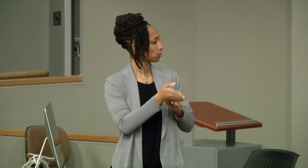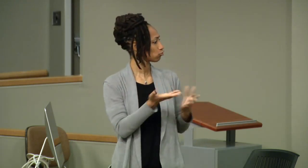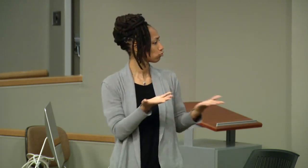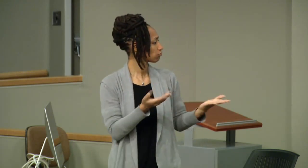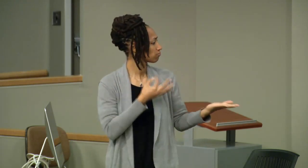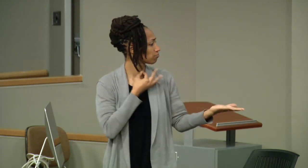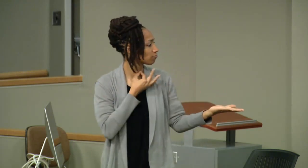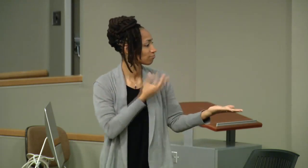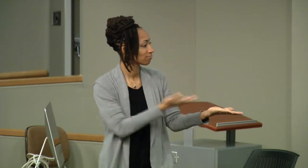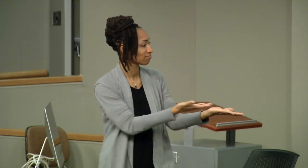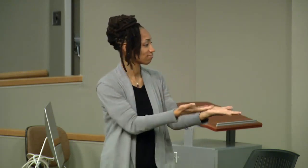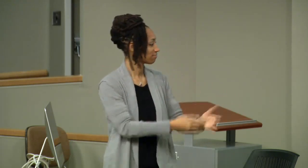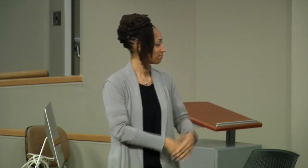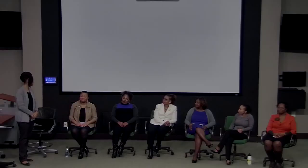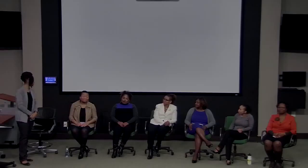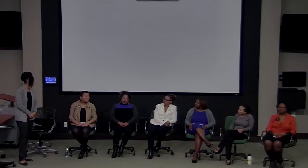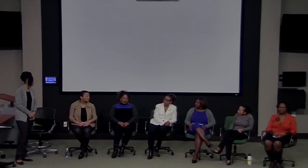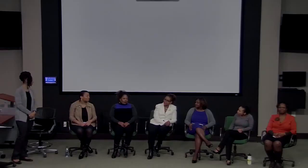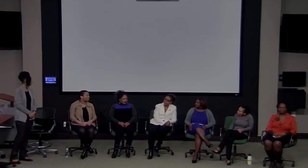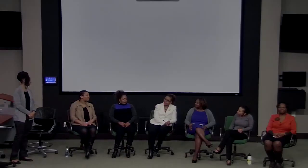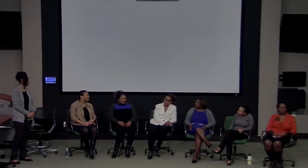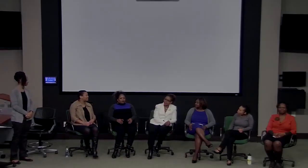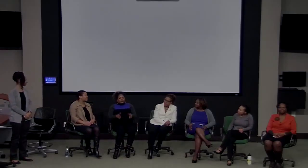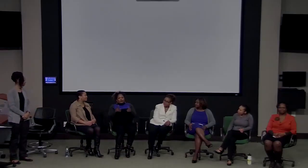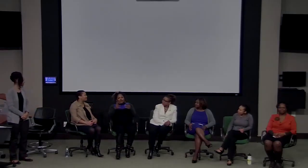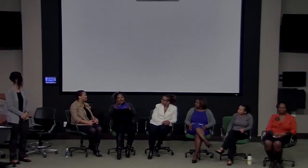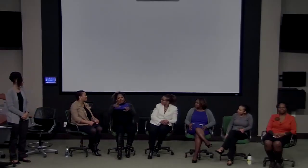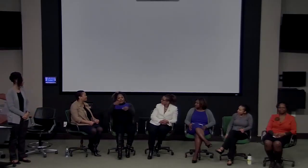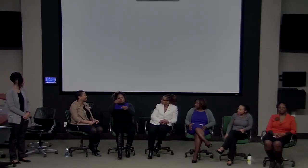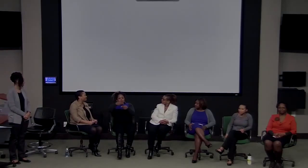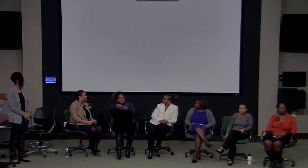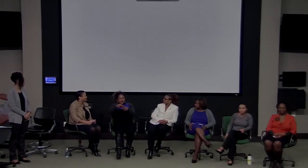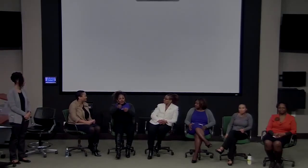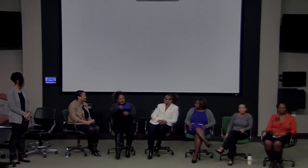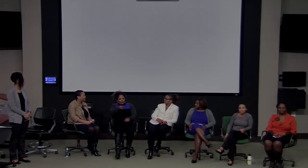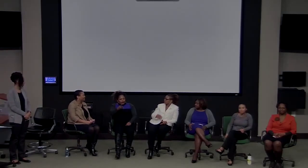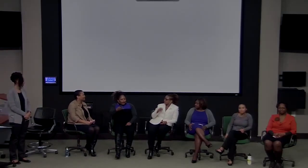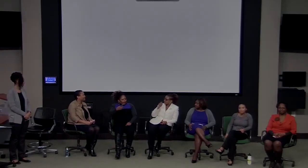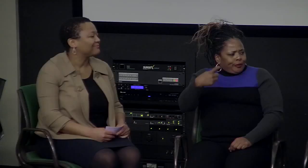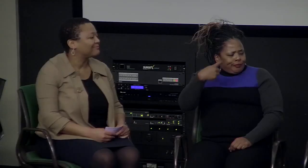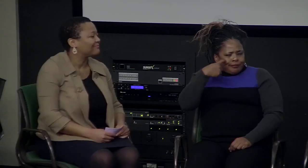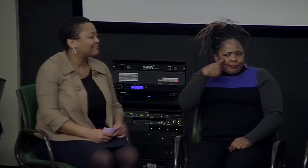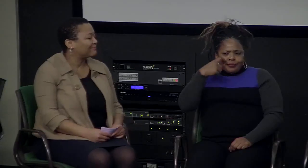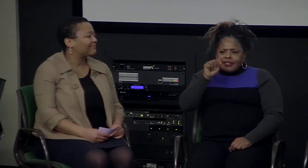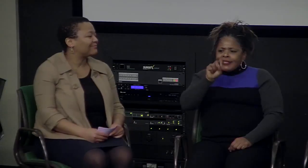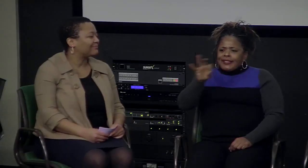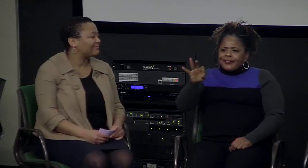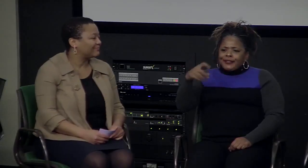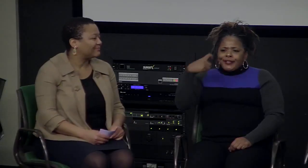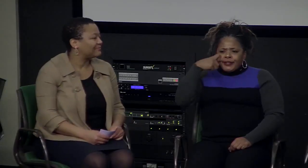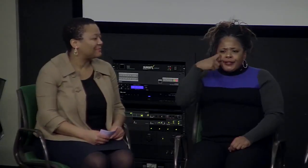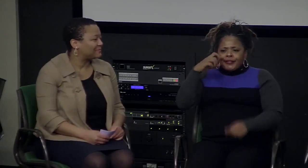mentoring and about the interpreting field. Who'd like to talk about those? We've already mentioned a few